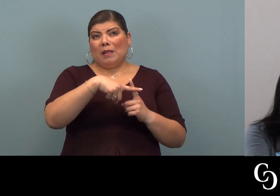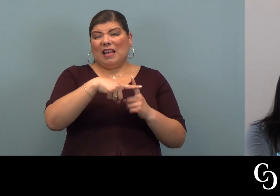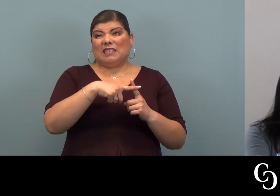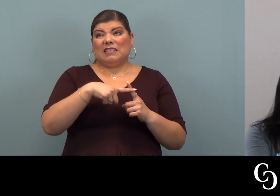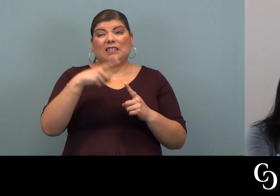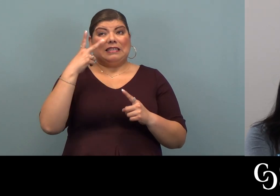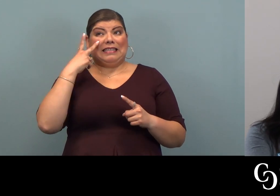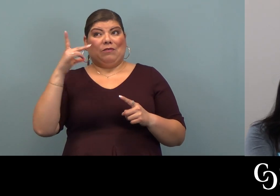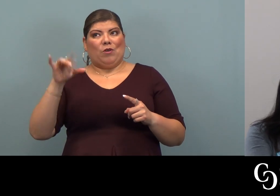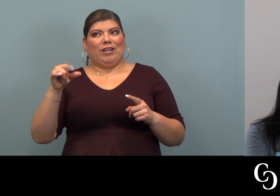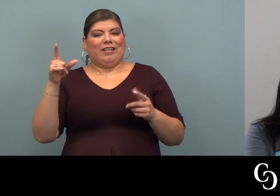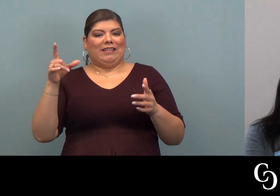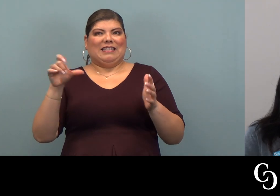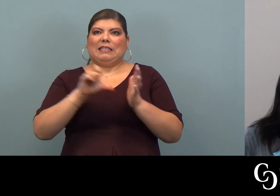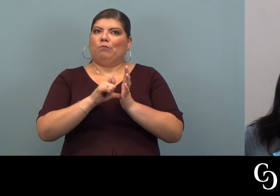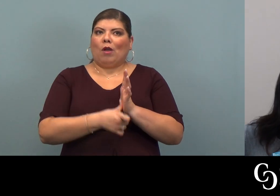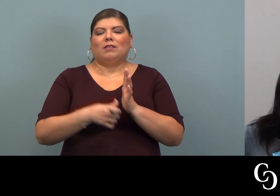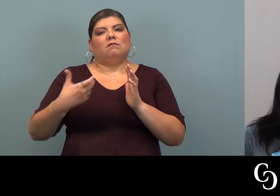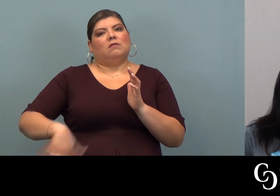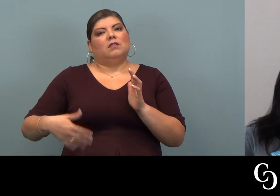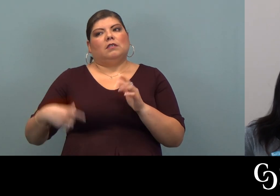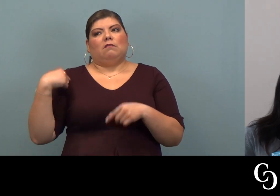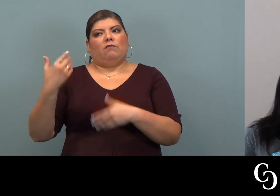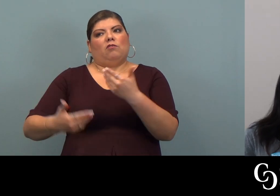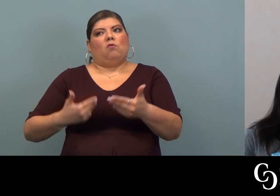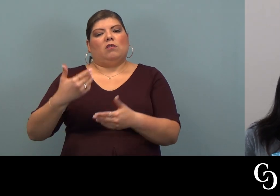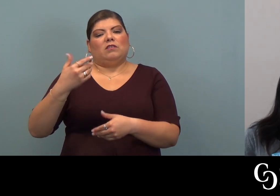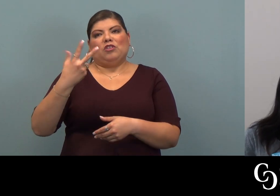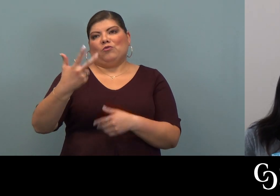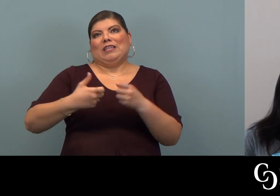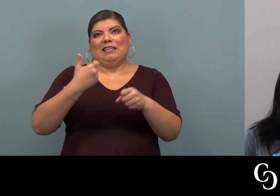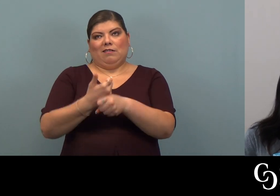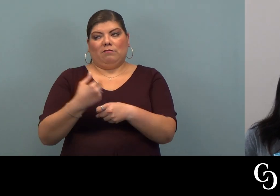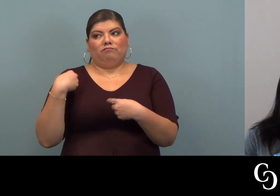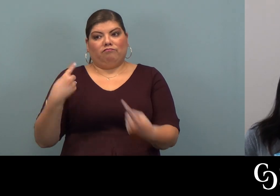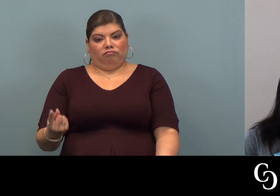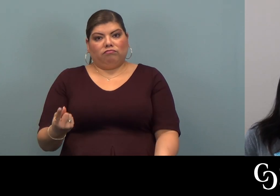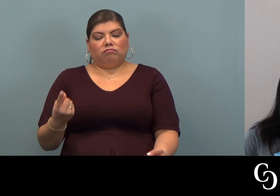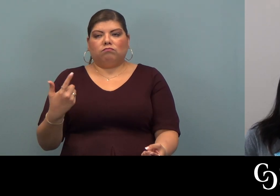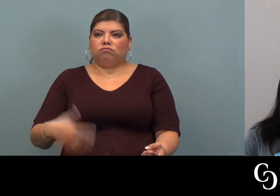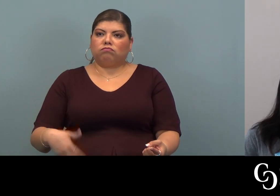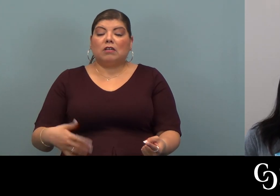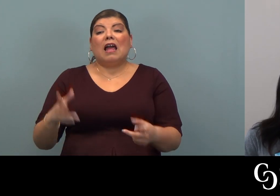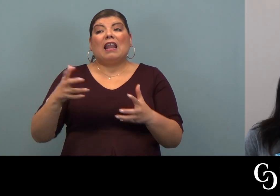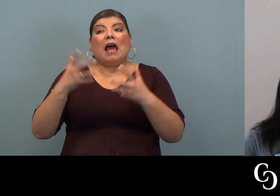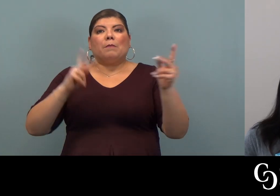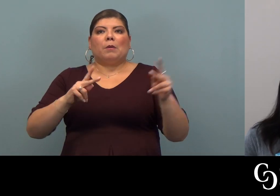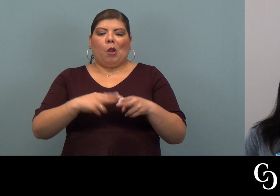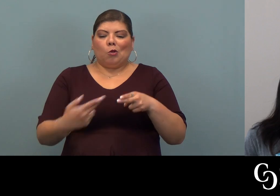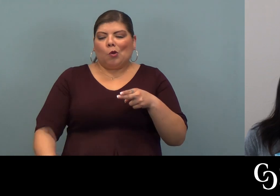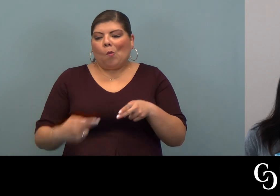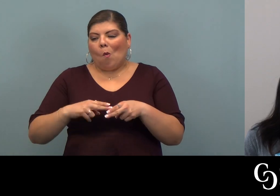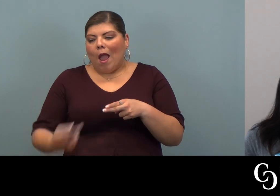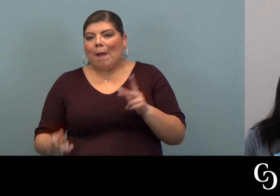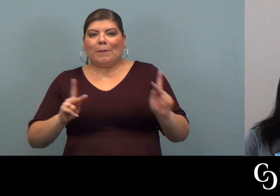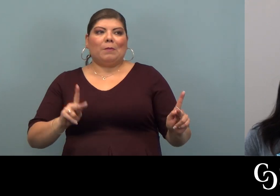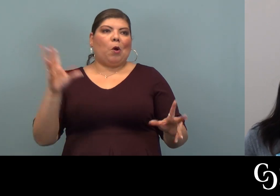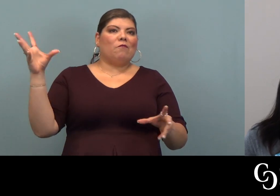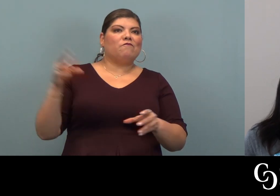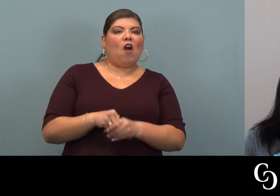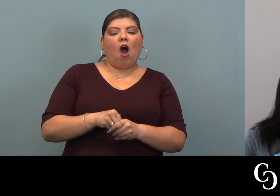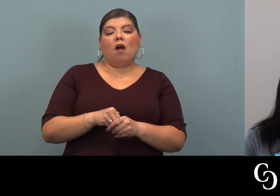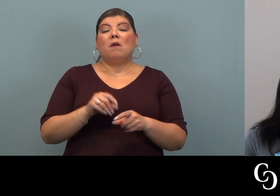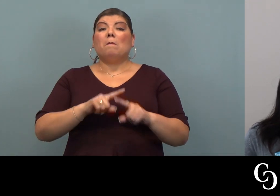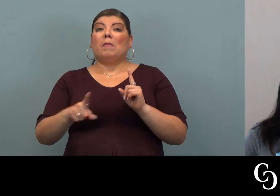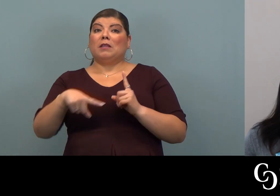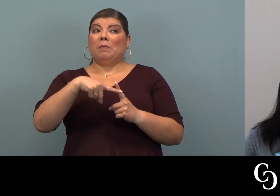has been really impressive active over the course of the last three years. Lots of folks losing weight. Lots of folks getting